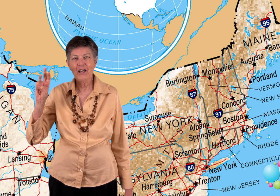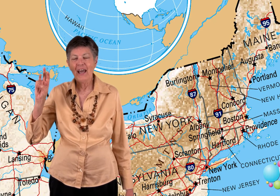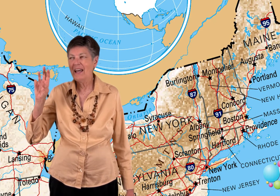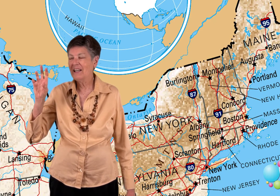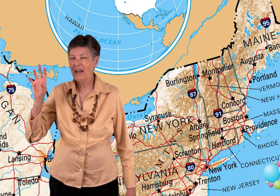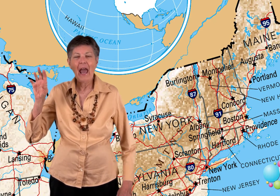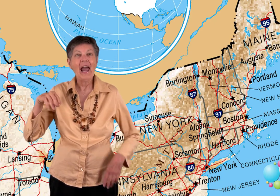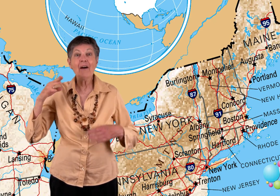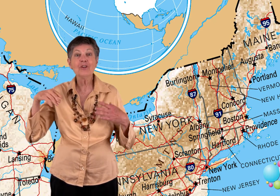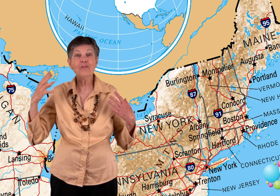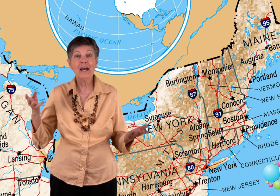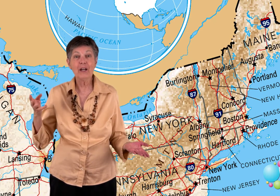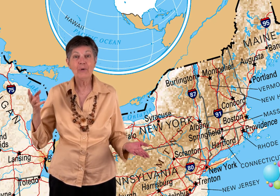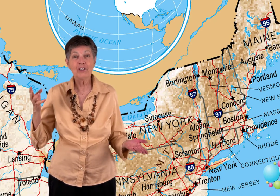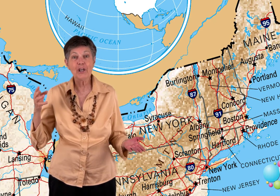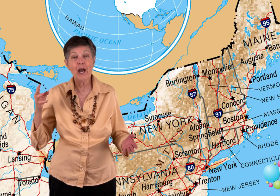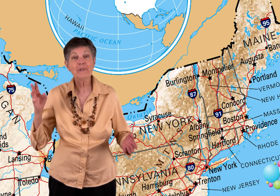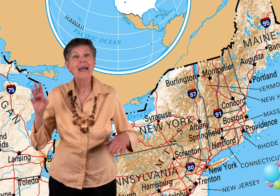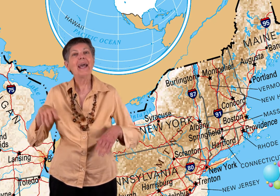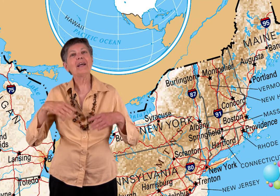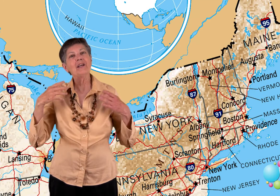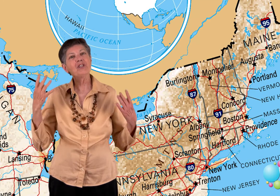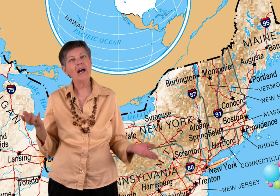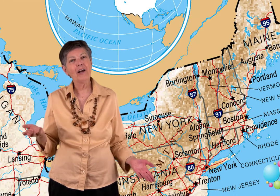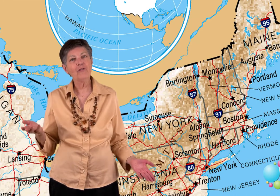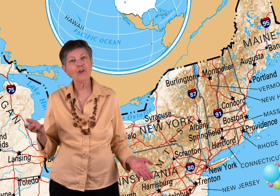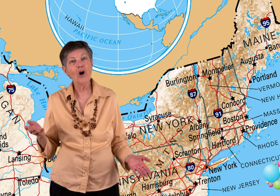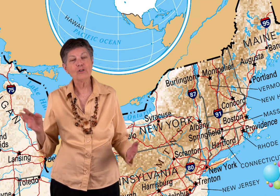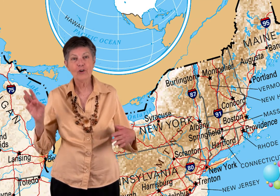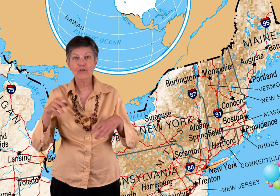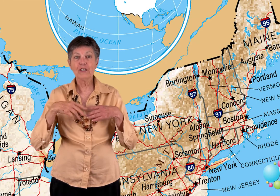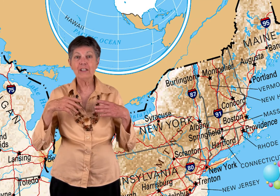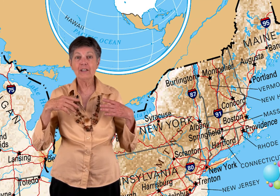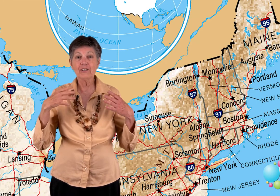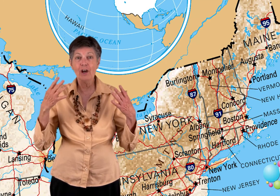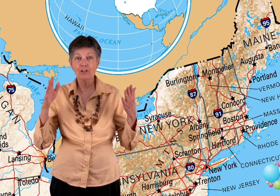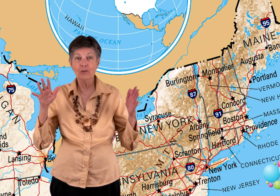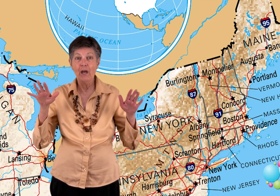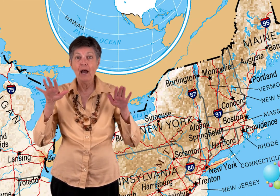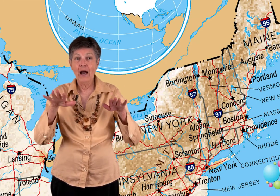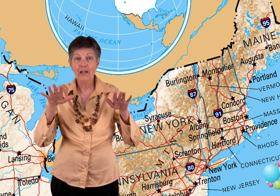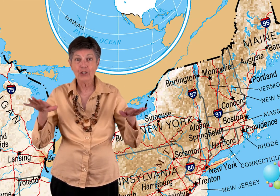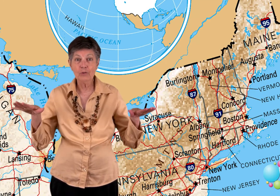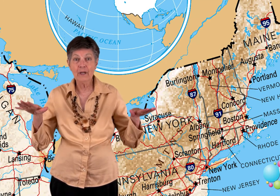after you've done it a bunch of times, it just kind of flows. So, if you're teaching this song to children,